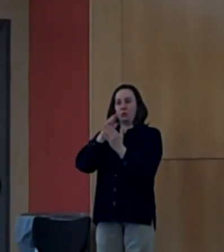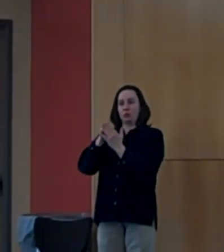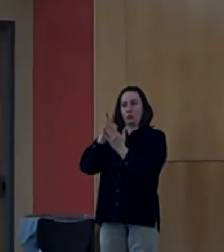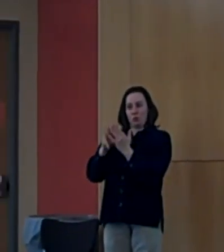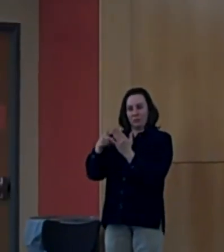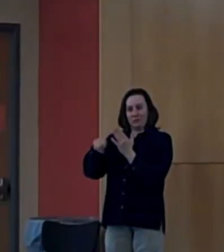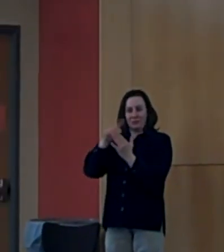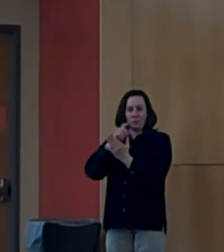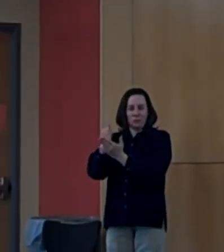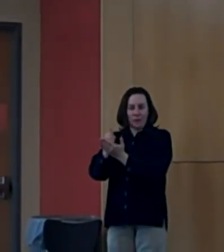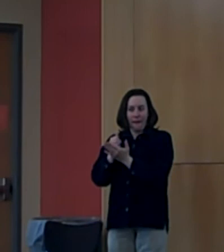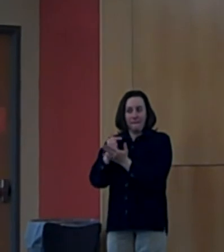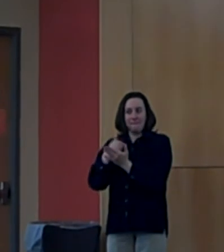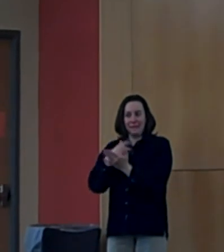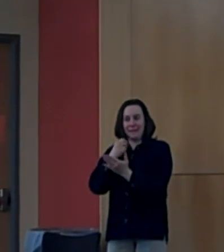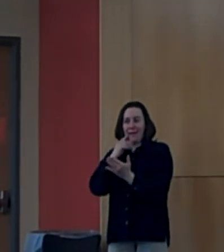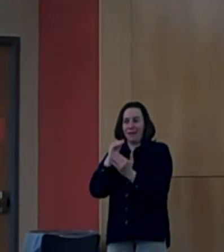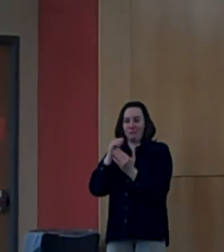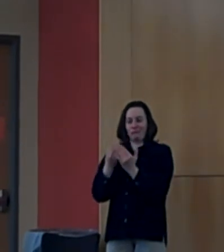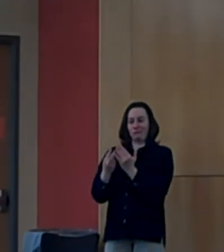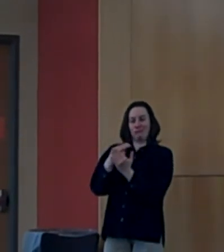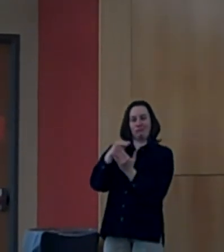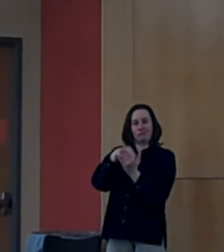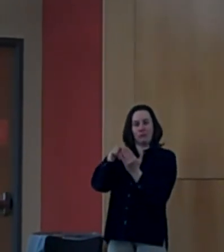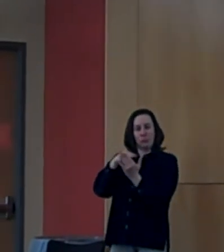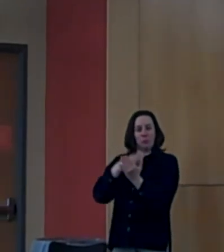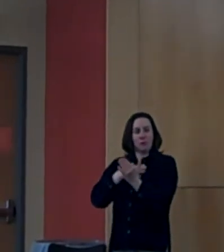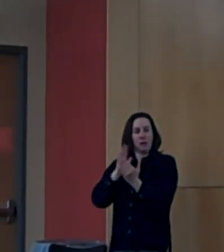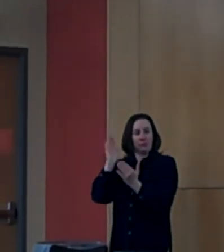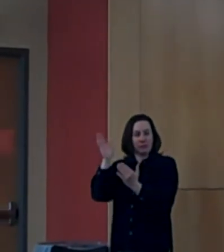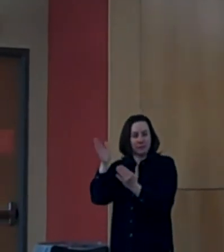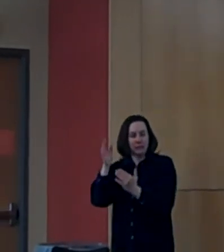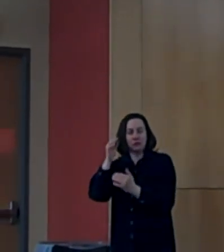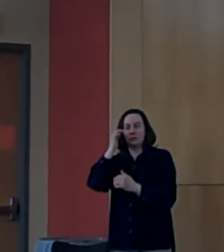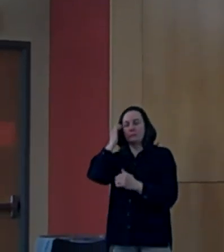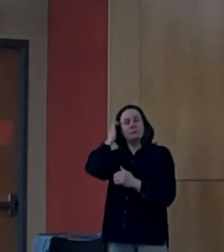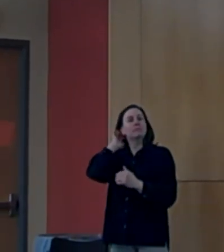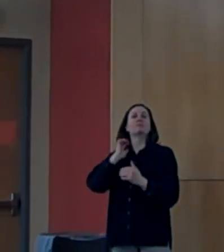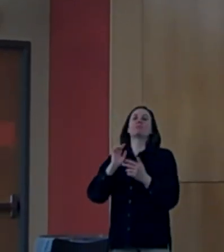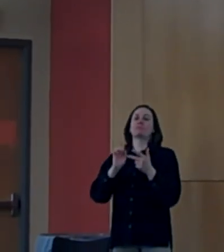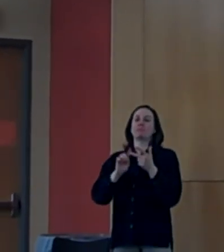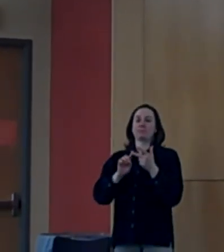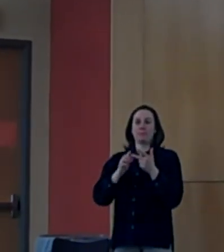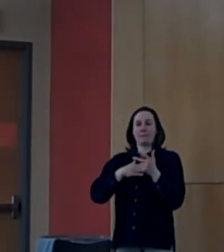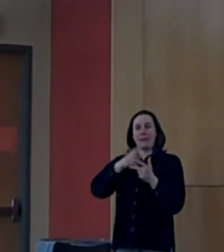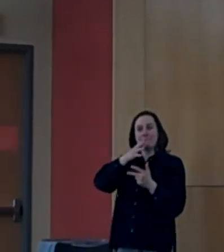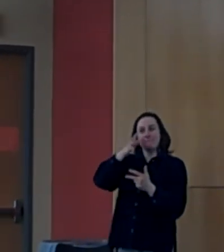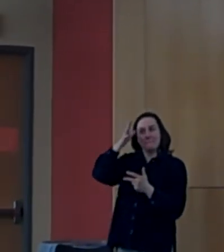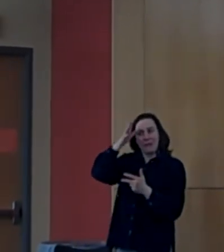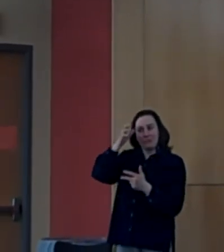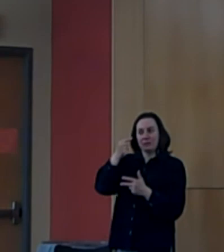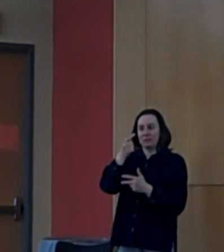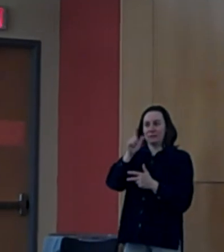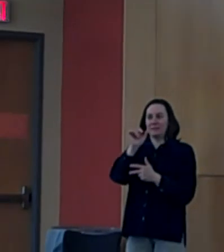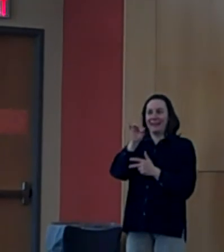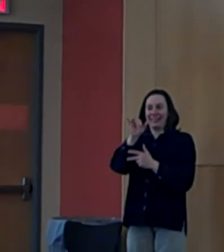helping me in peer-reviewing my presentation. And to my parents, Gladys, who's in the audience,